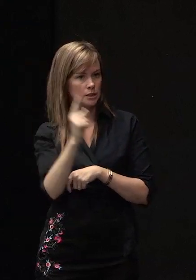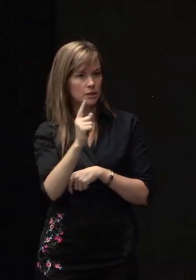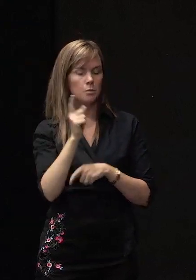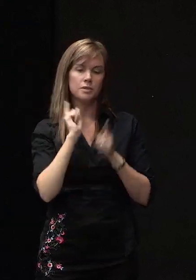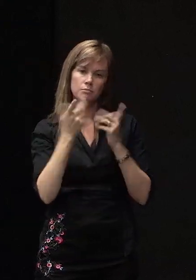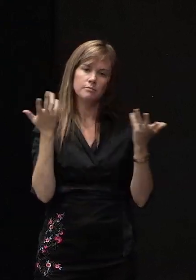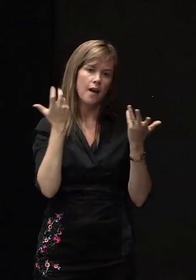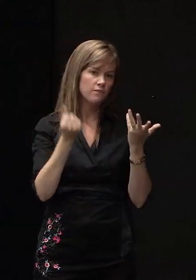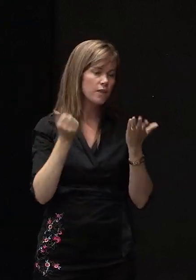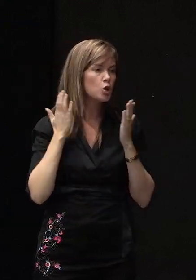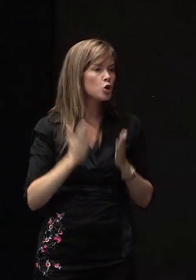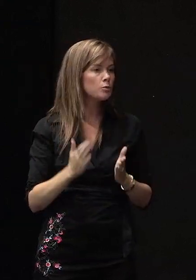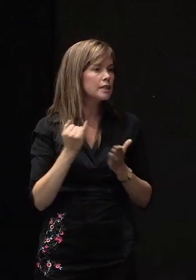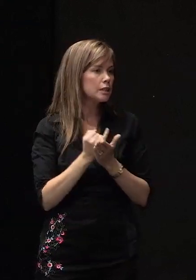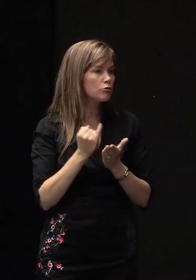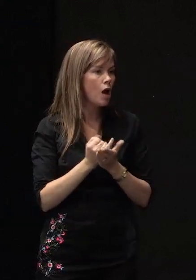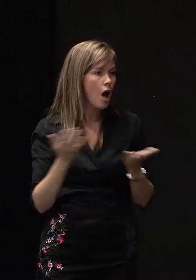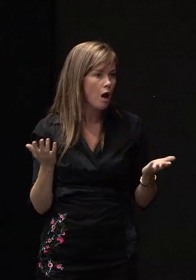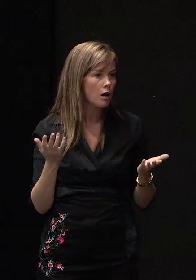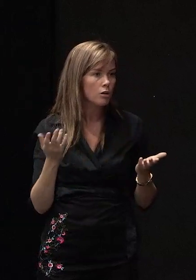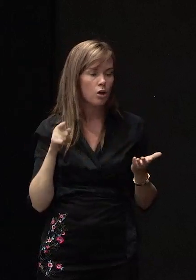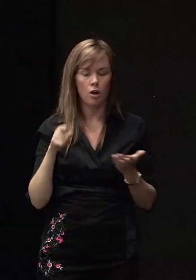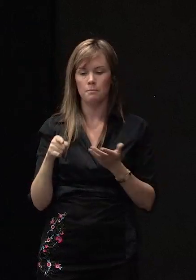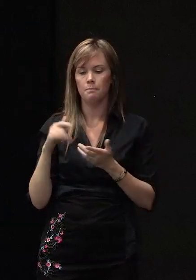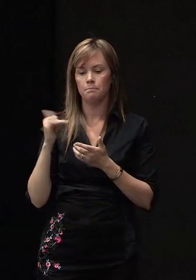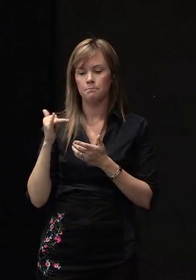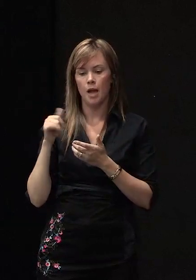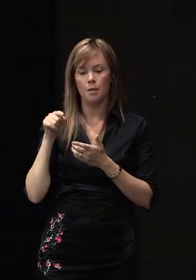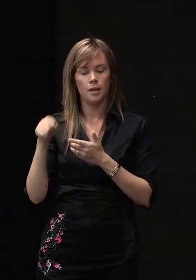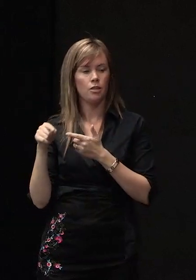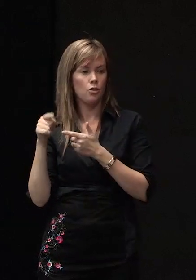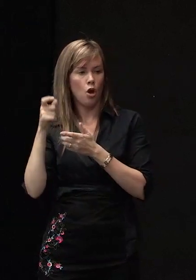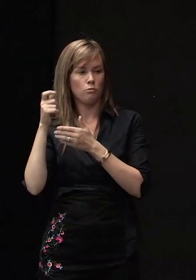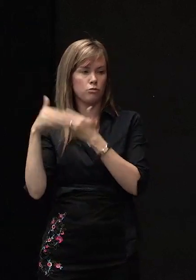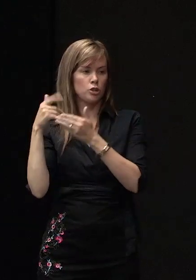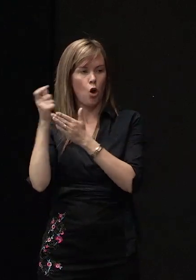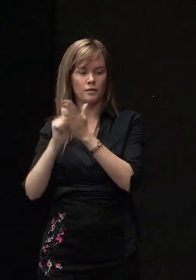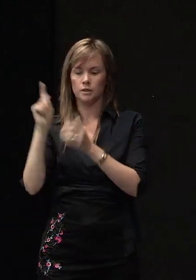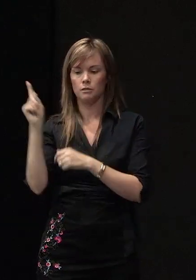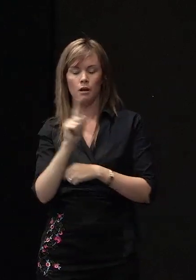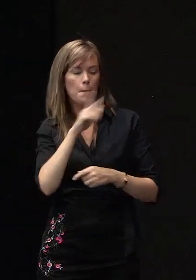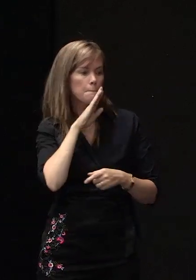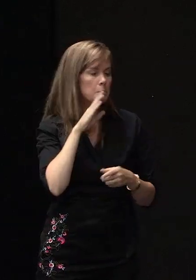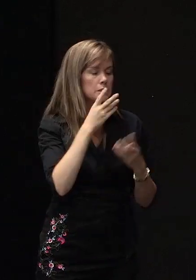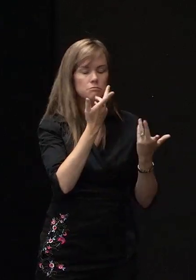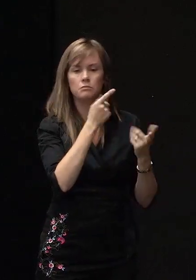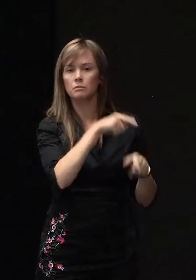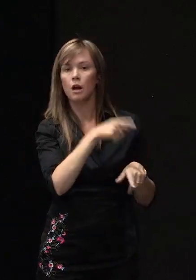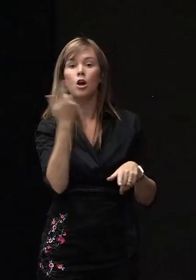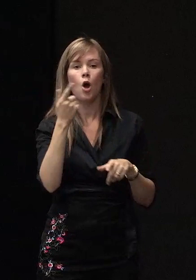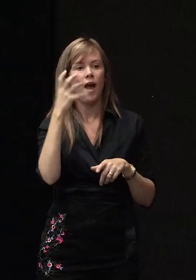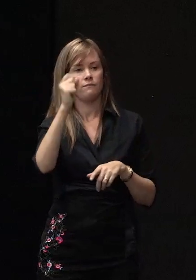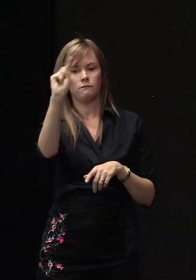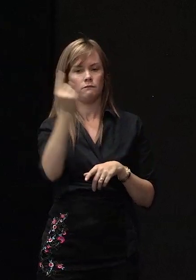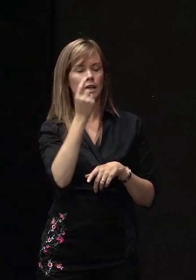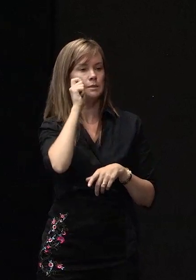error and the processing officer might have overseen, overlooked something and it's actually picked up by the inspector on